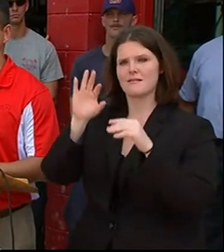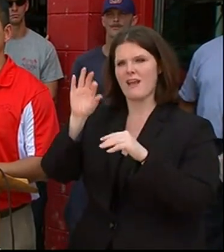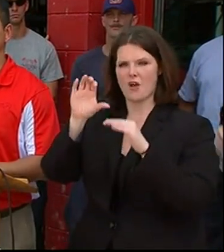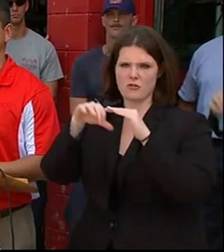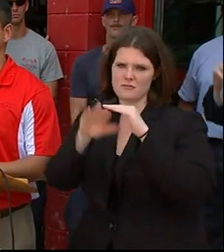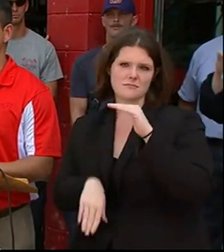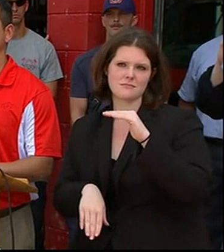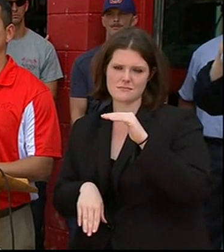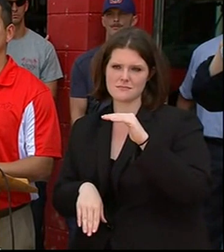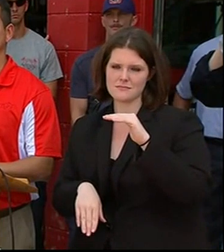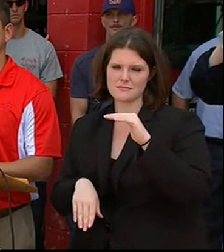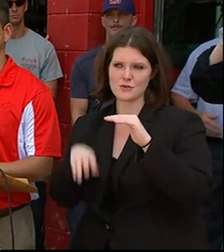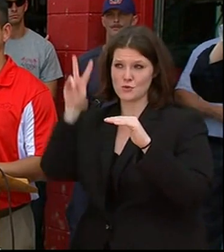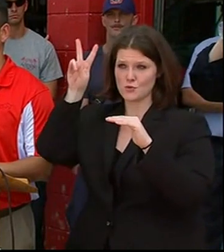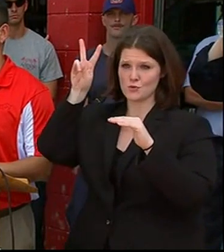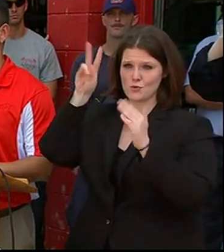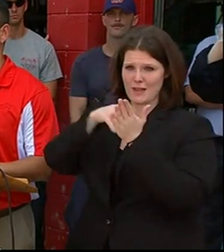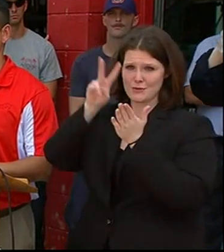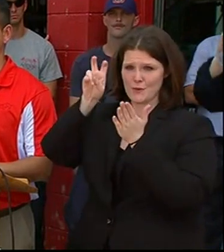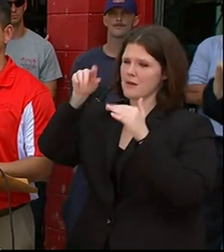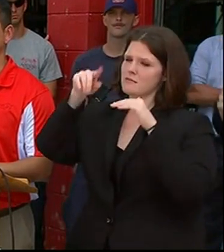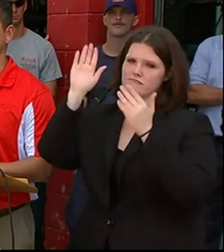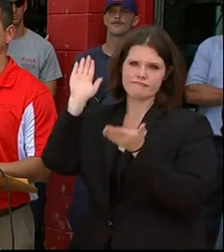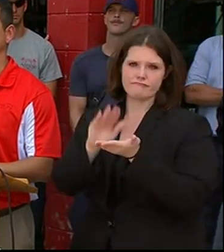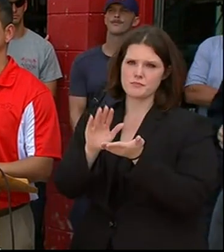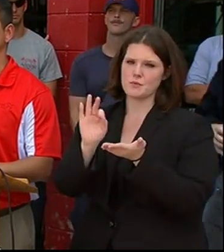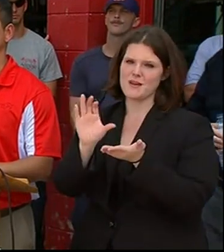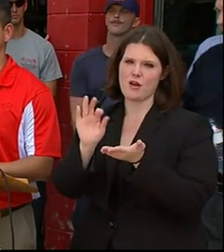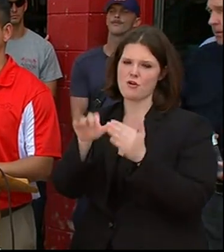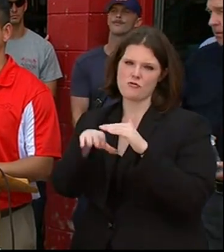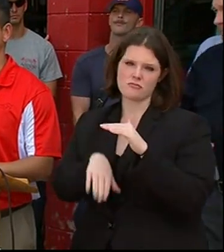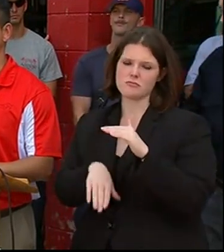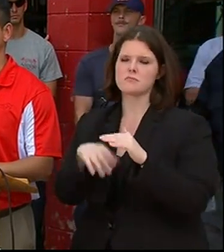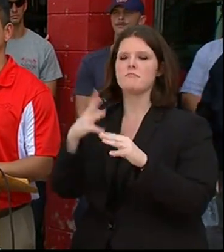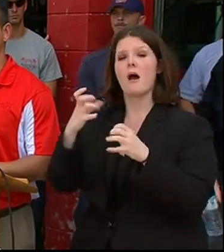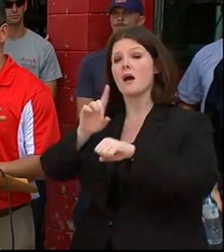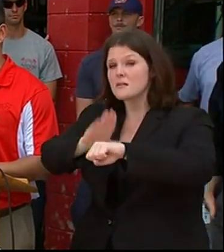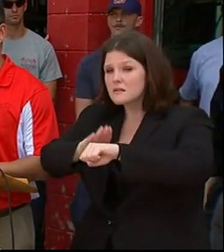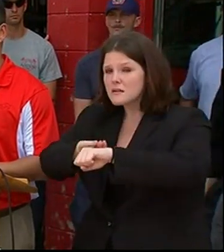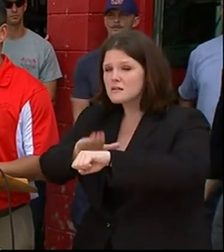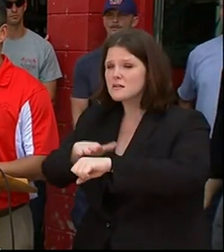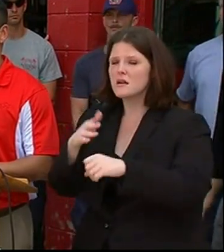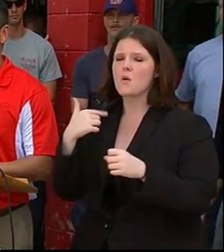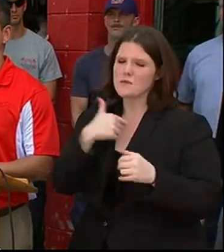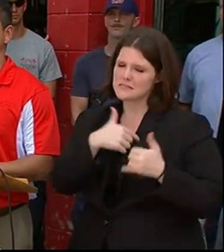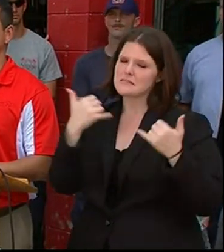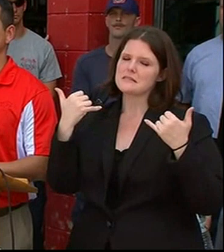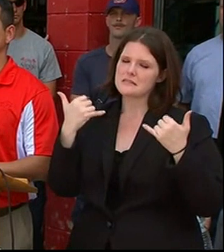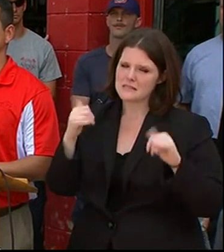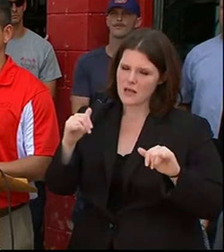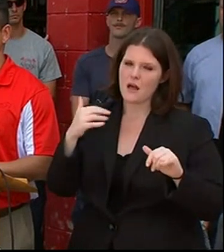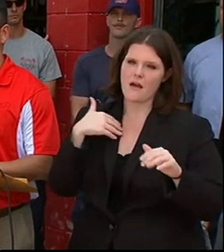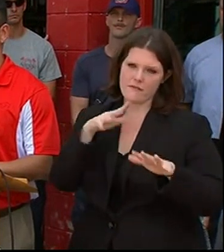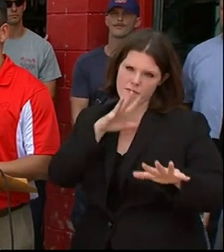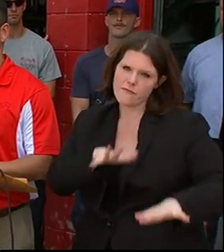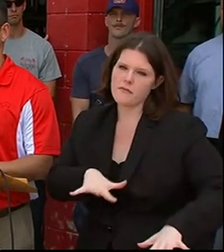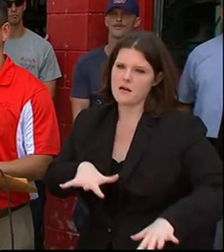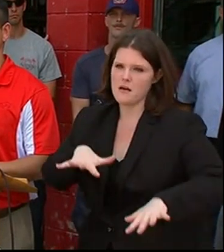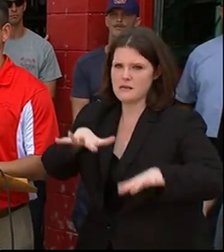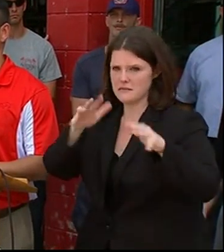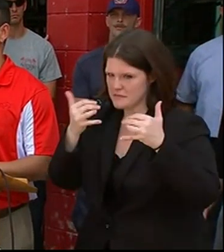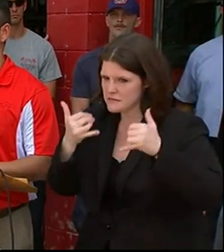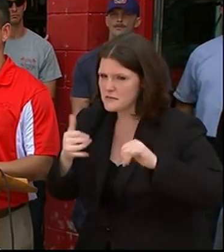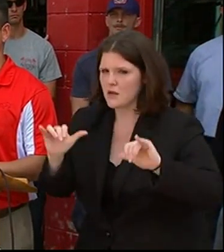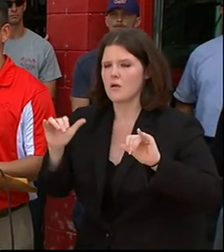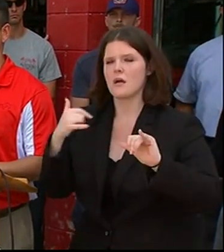900. But I certainly want to caution everybody out there that we're still experiencing, as the governor said, major flood conditions